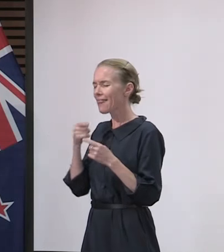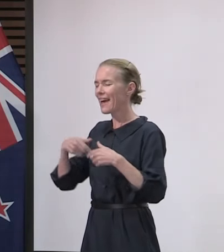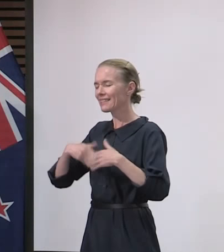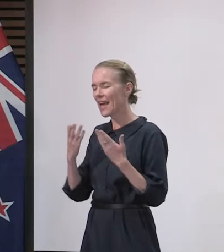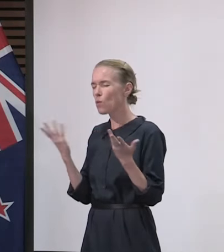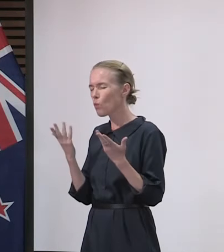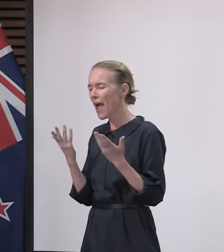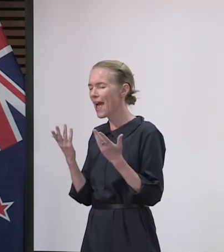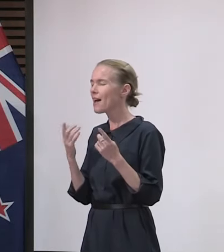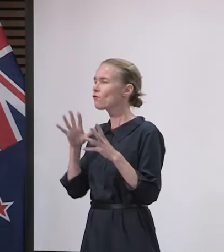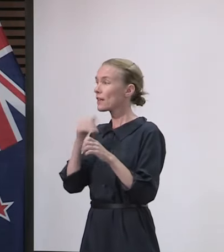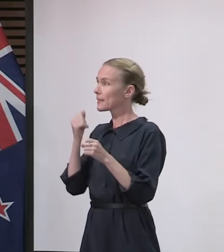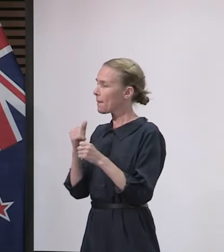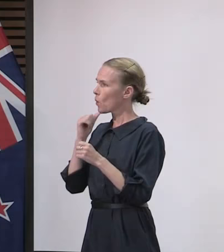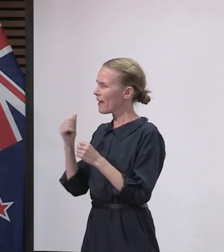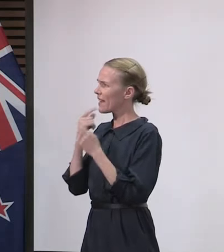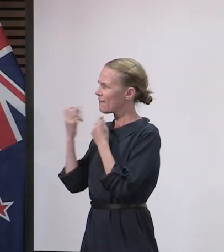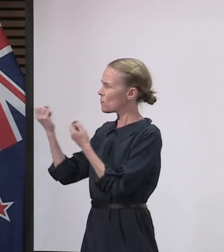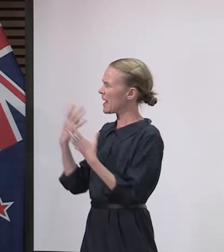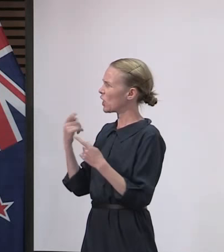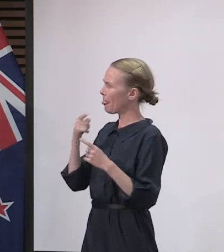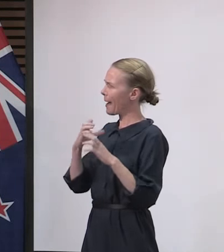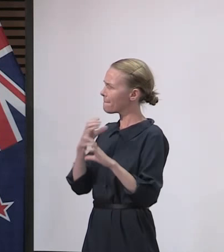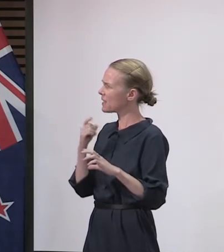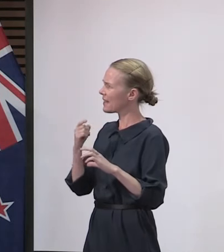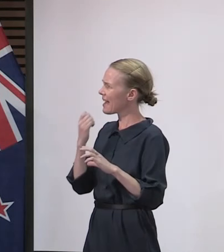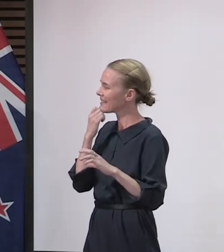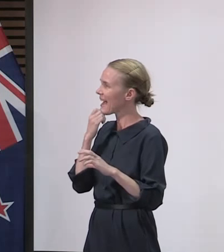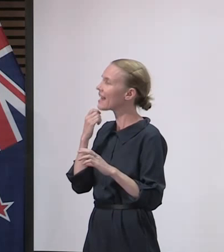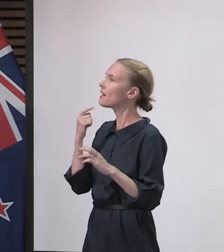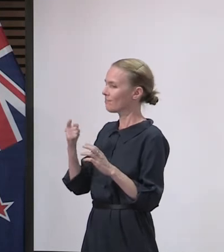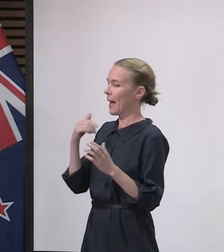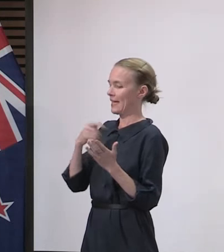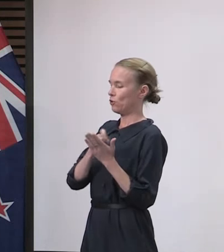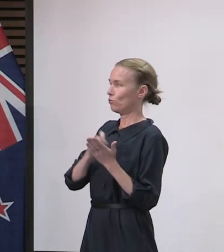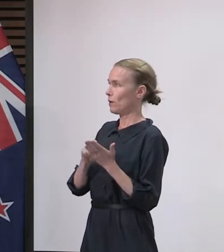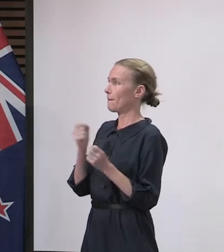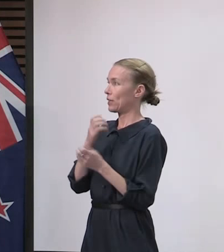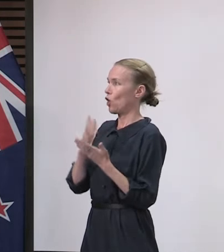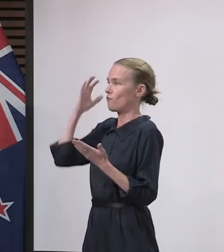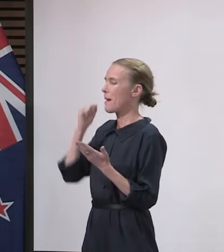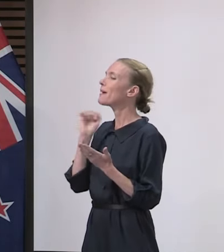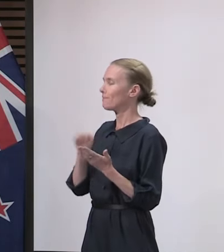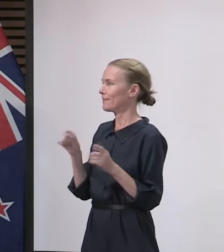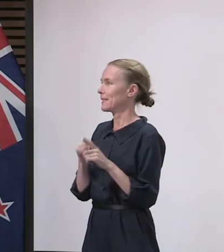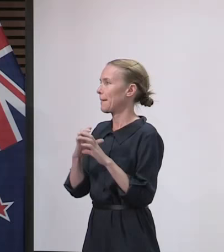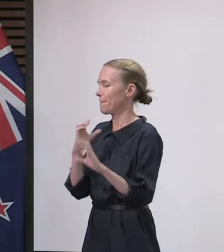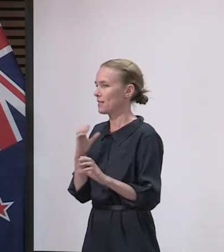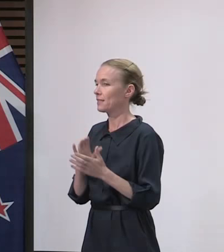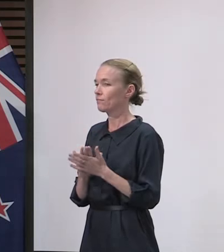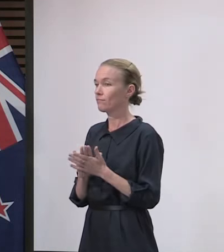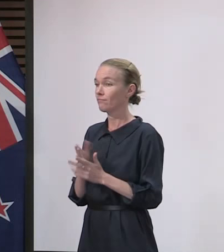and when they may have travelled over the last few days. In terms of testing, are you looking at doing random testing at supermarkets anymore?